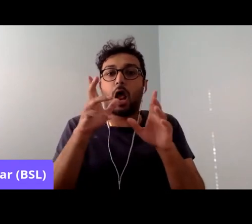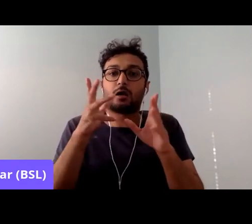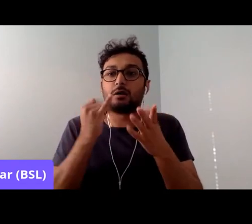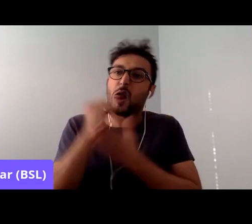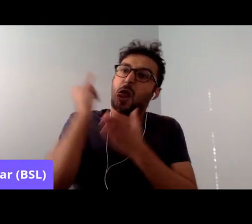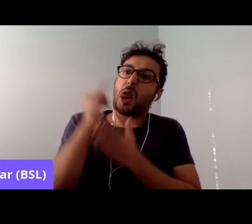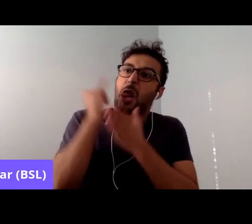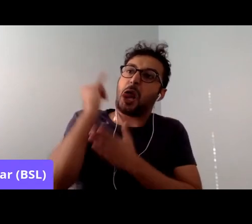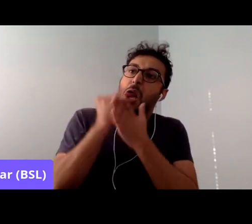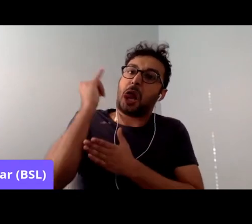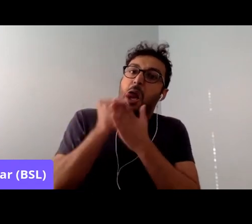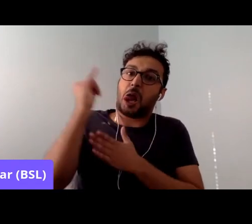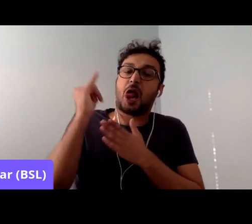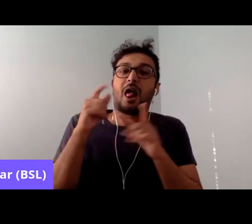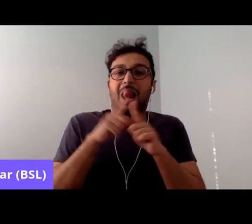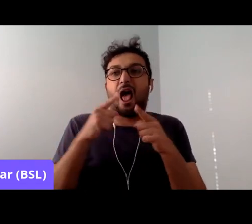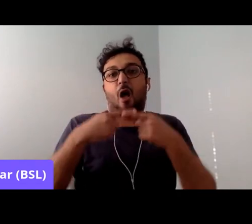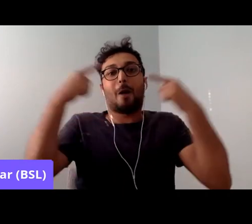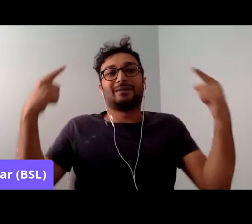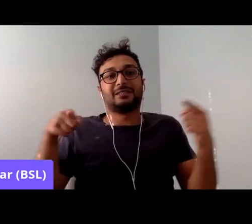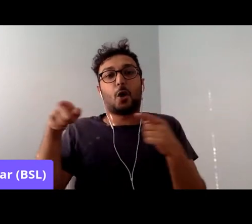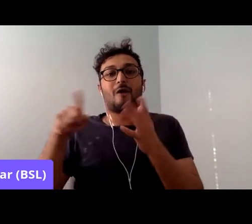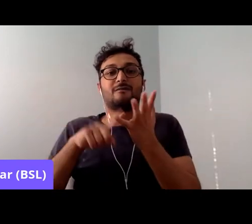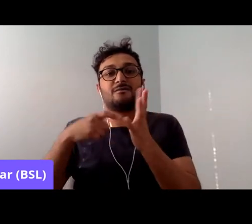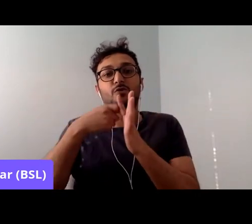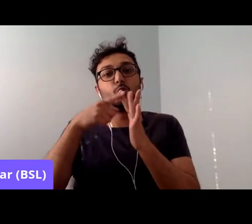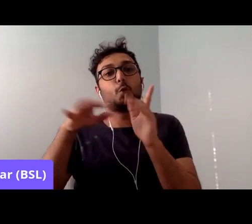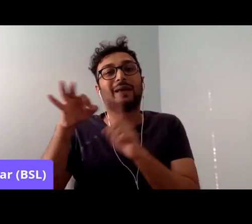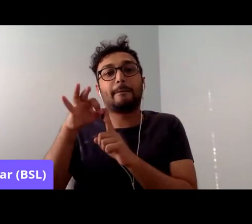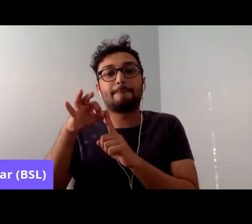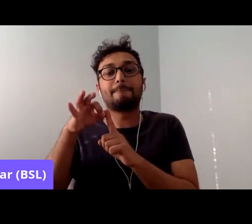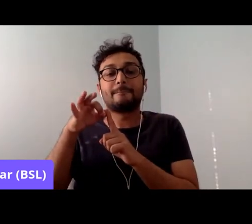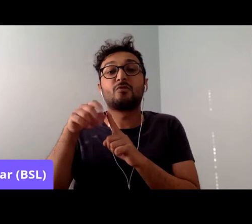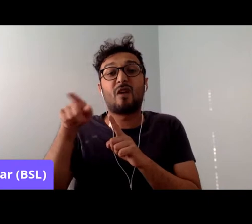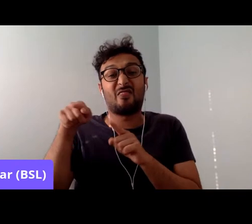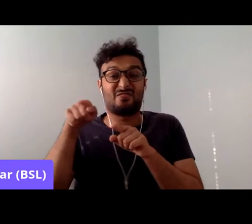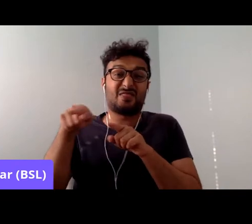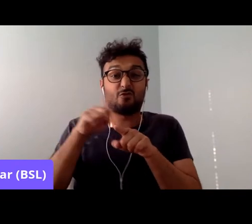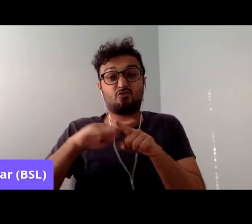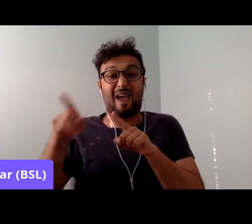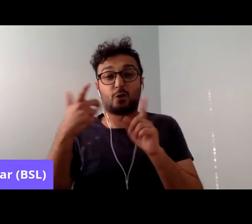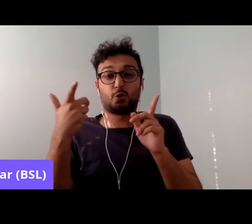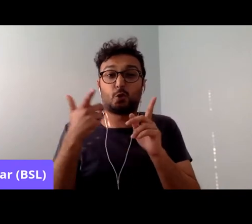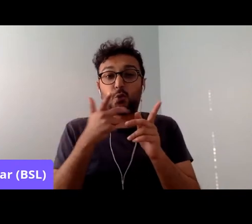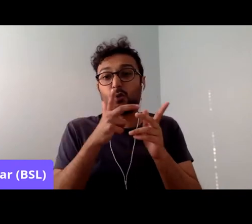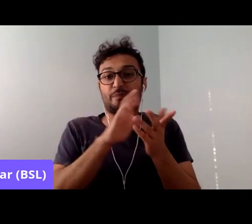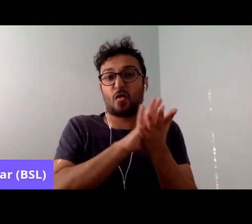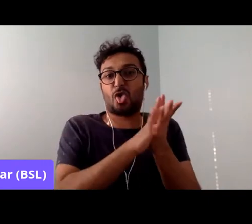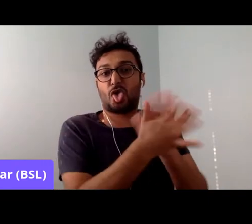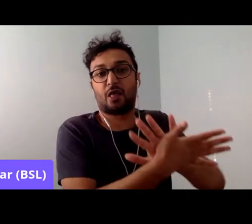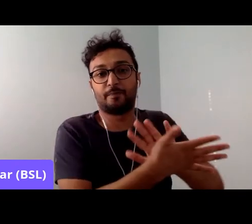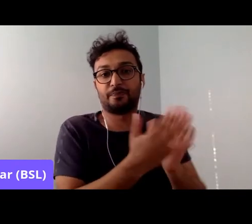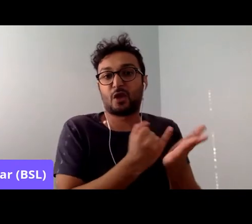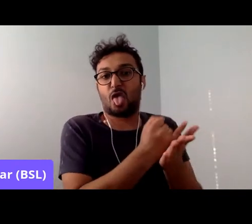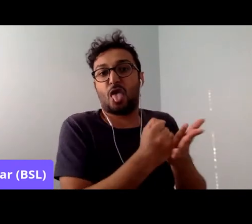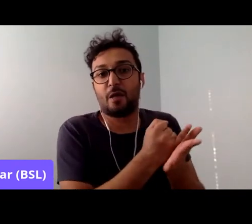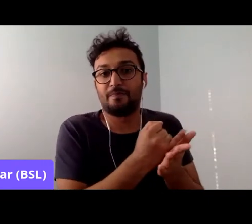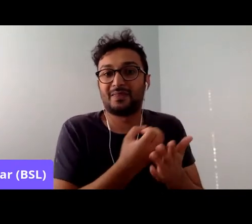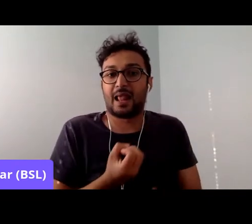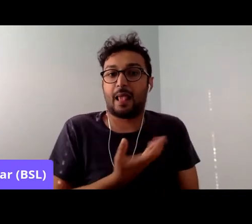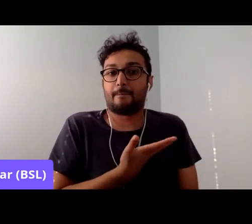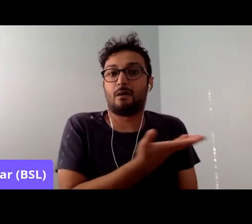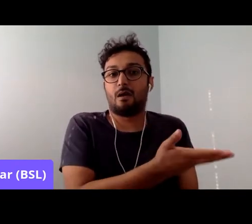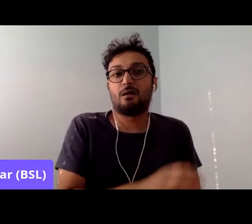of UKIP. And sadly, some people are determined not to learn the lesson.